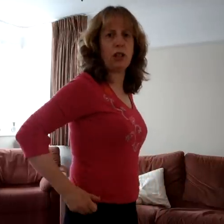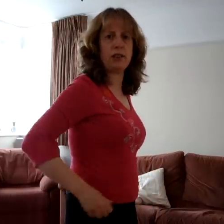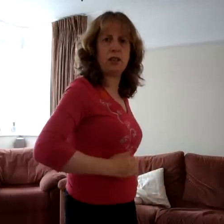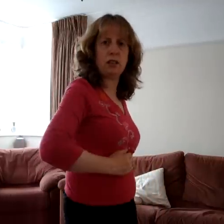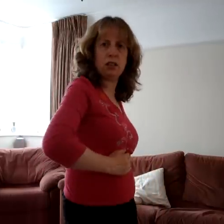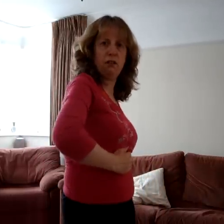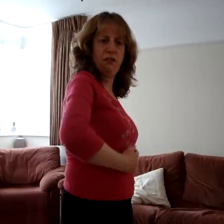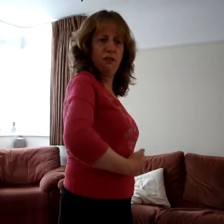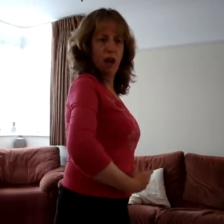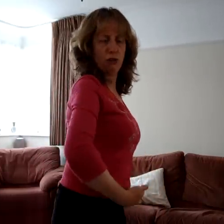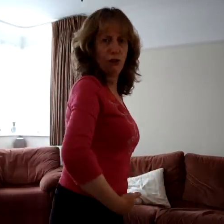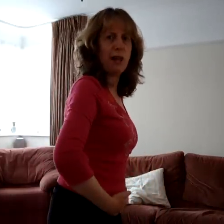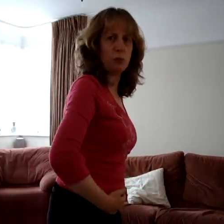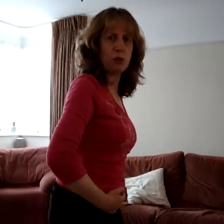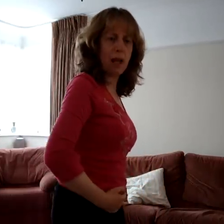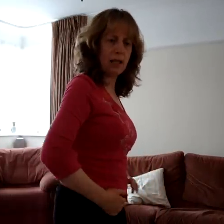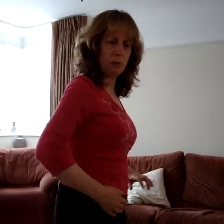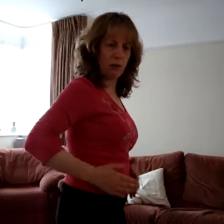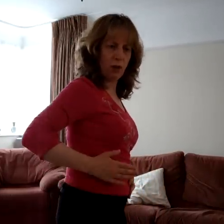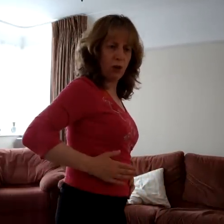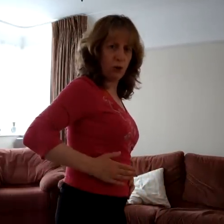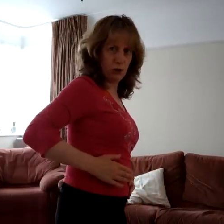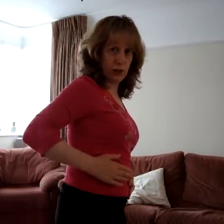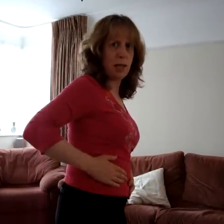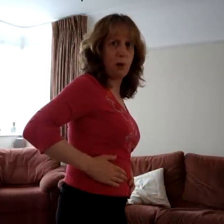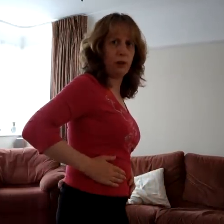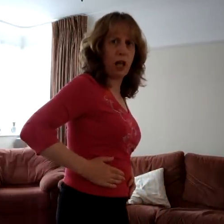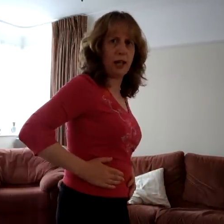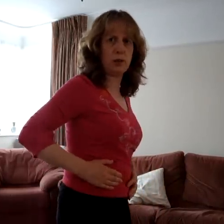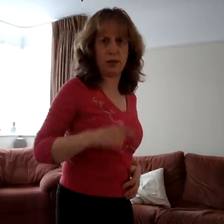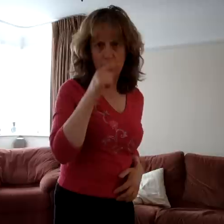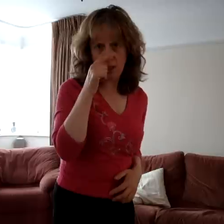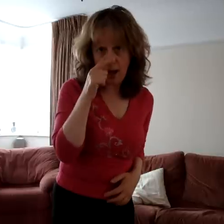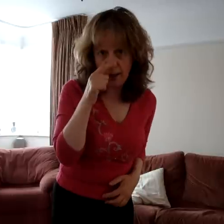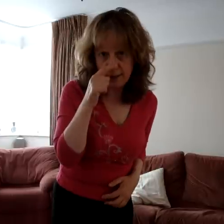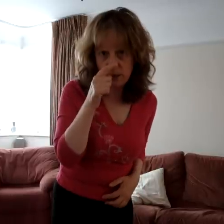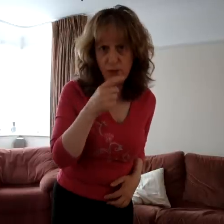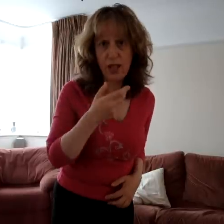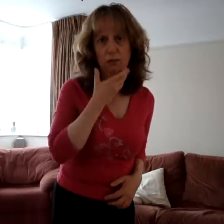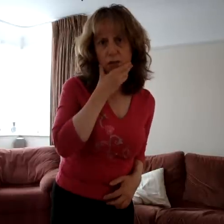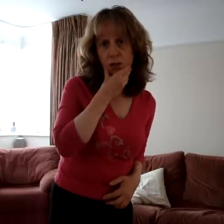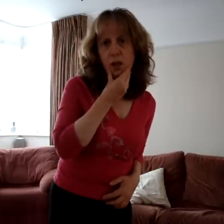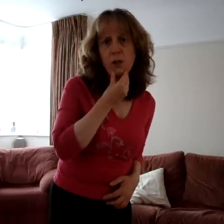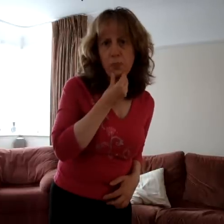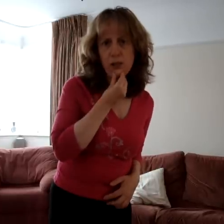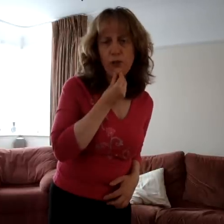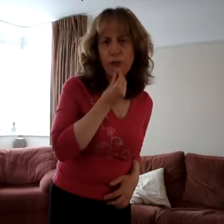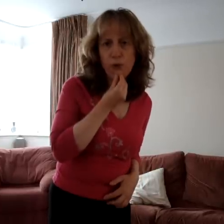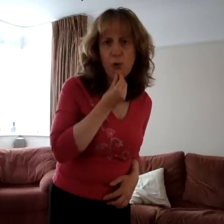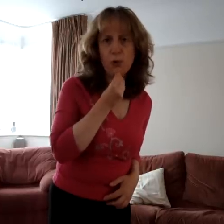justice in fair round belly, with good cape on lined, with eye severe and beard a formal